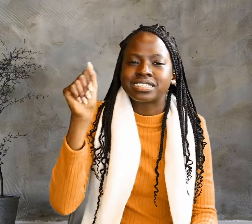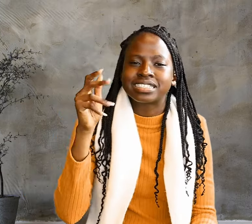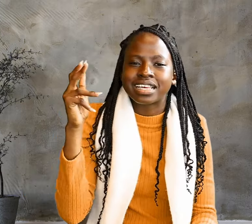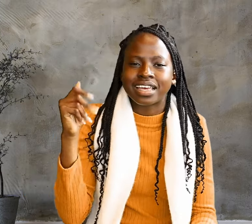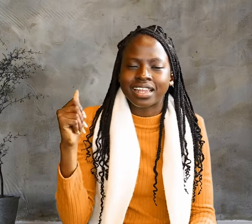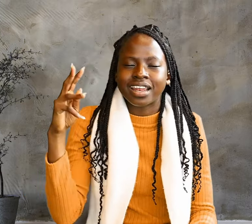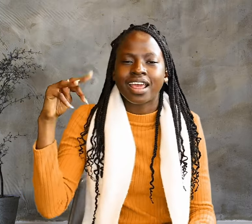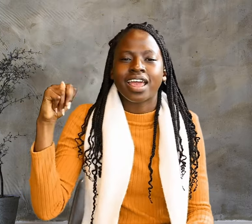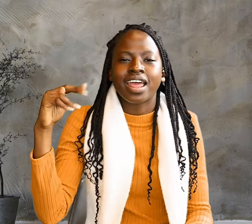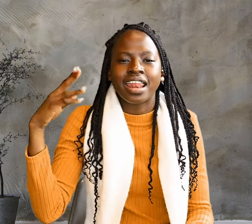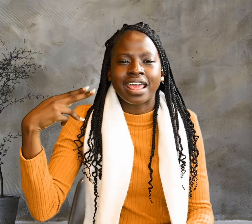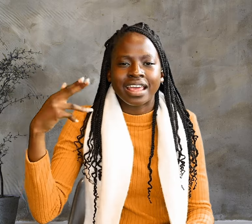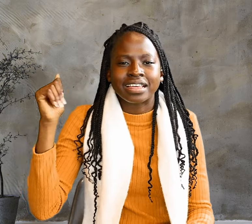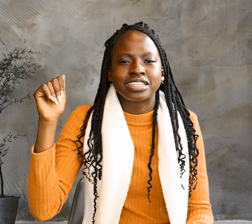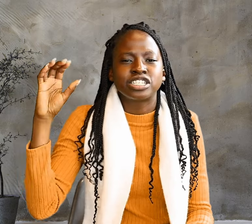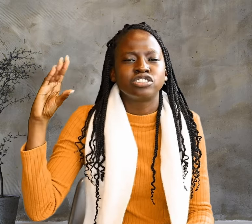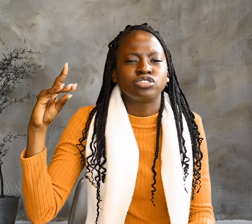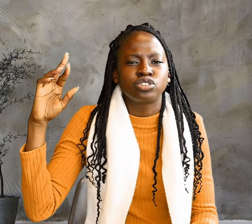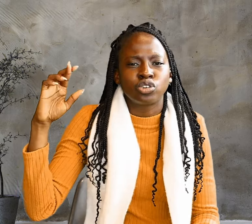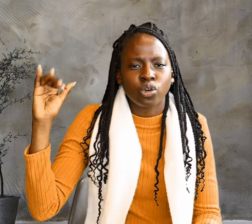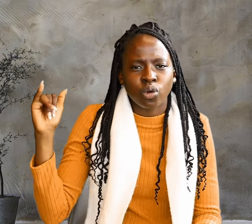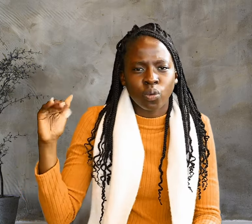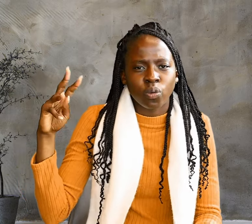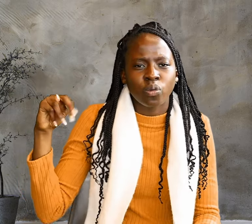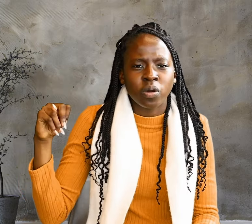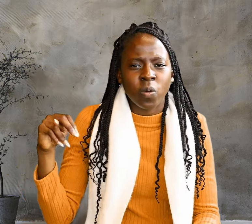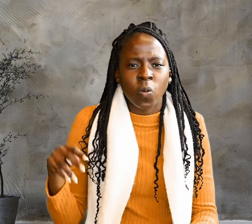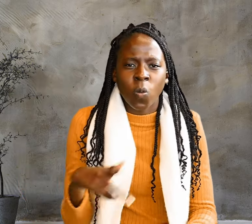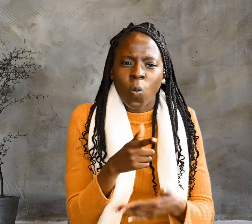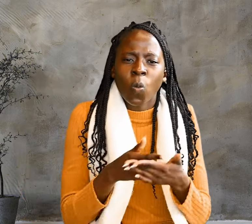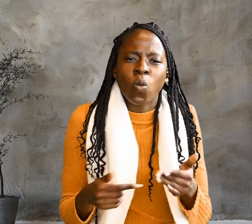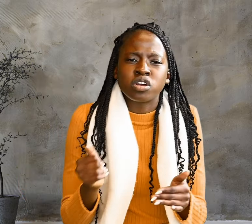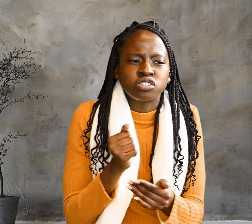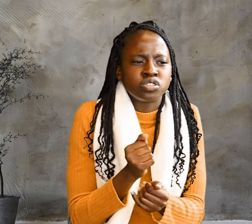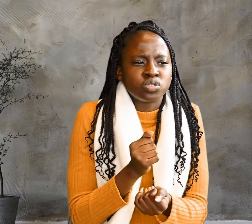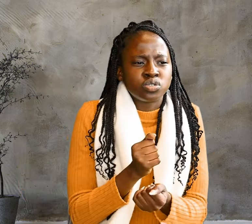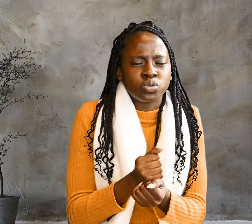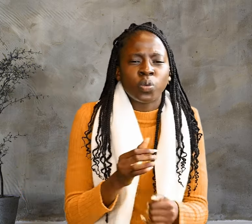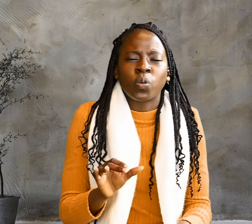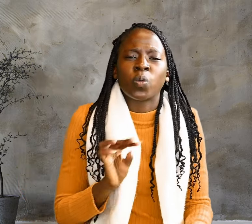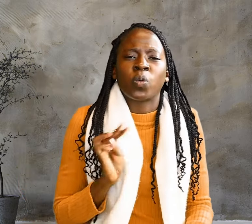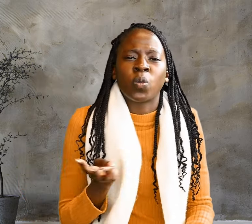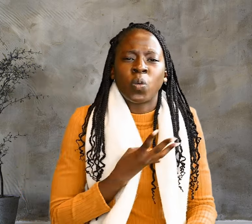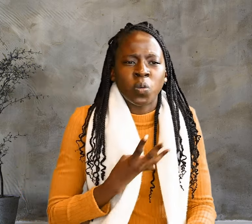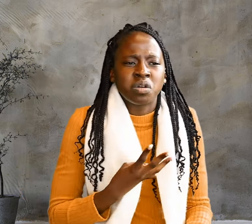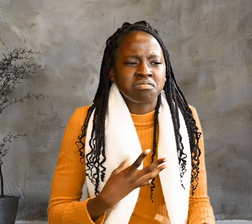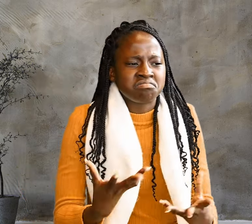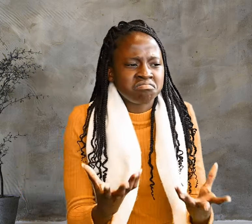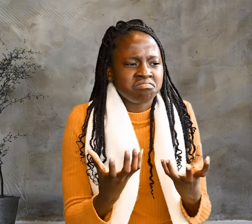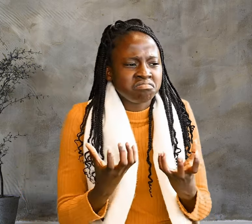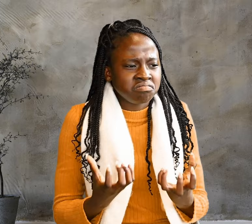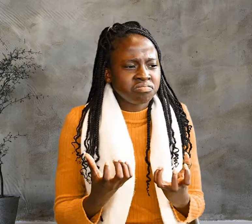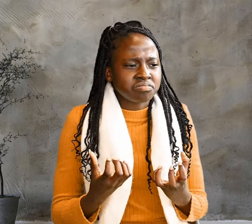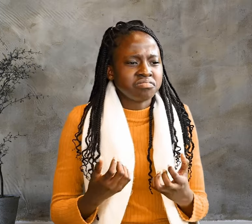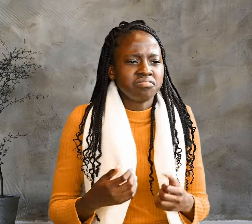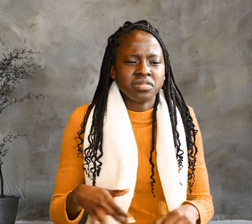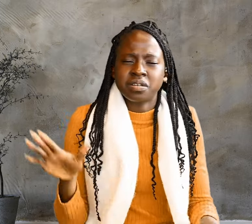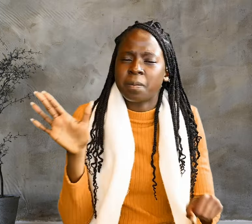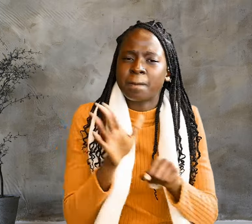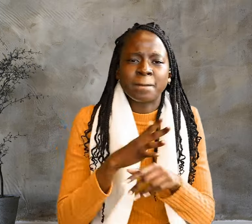What are we accomplishing? they asked. Here is this man performing many signs. If